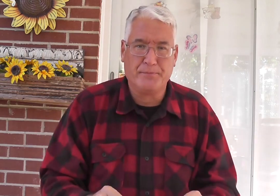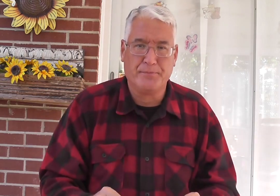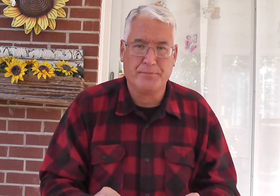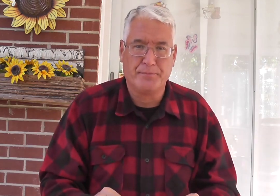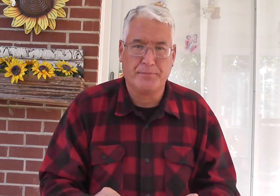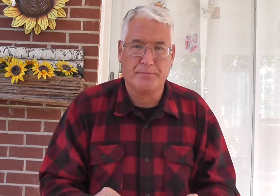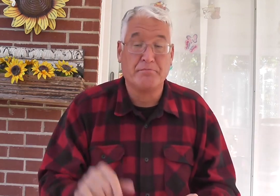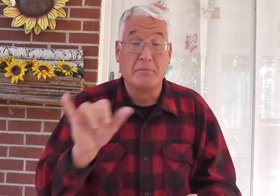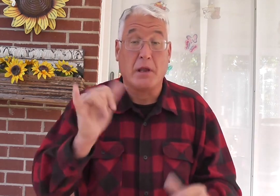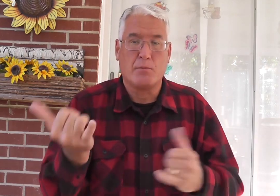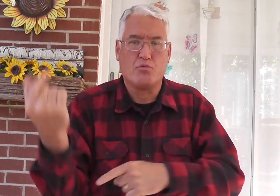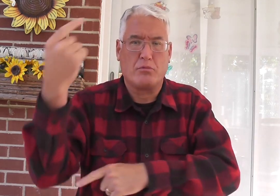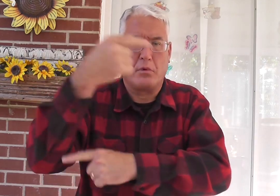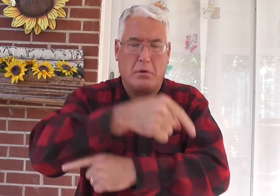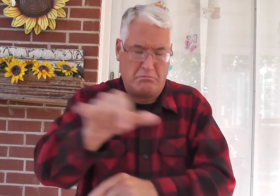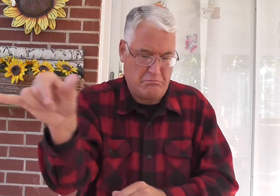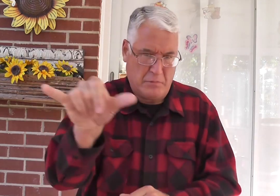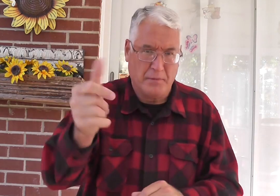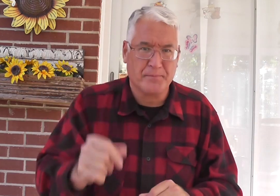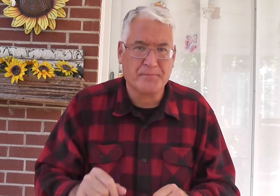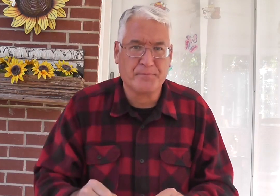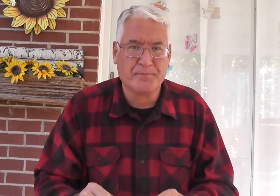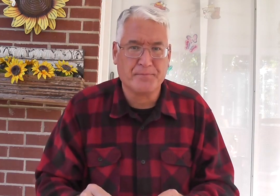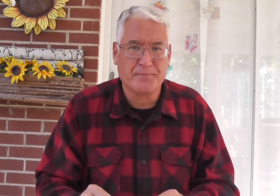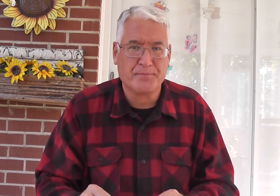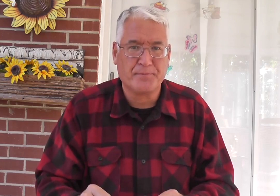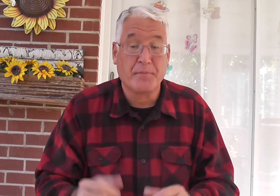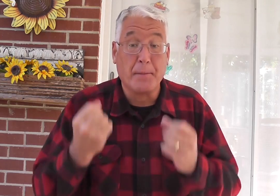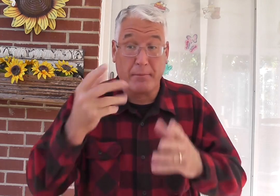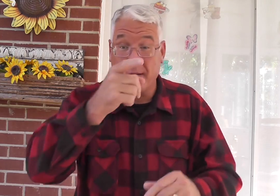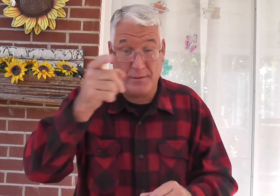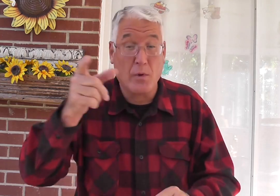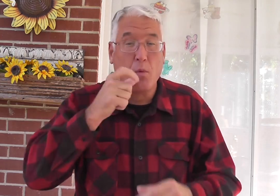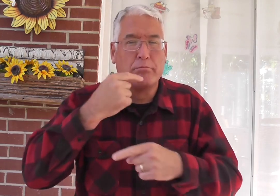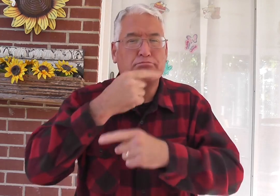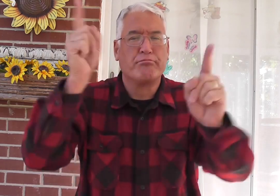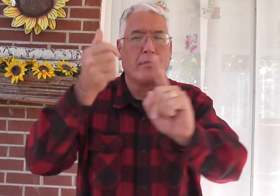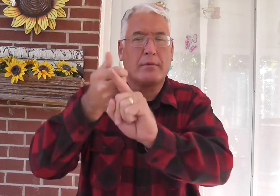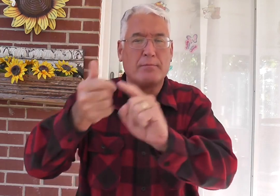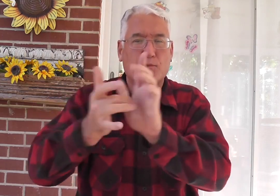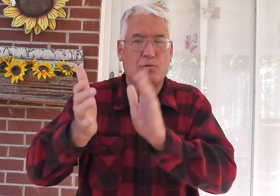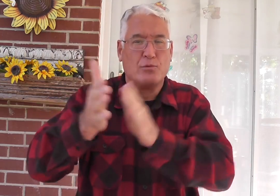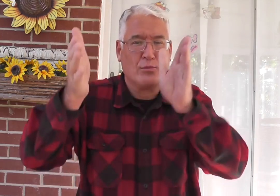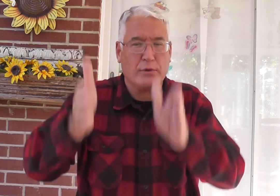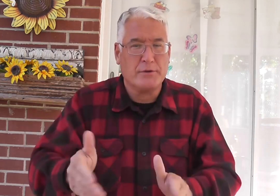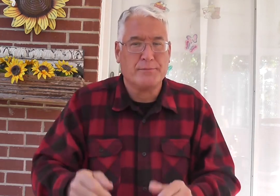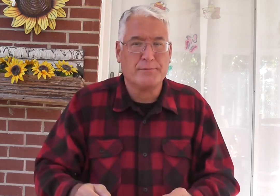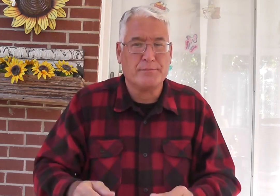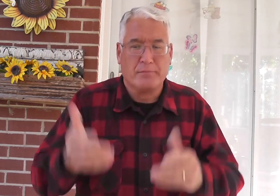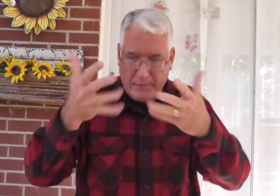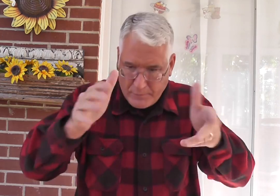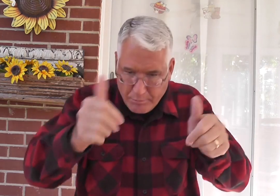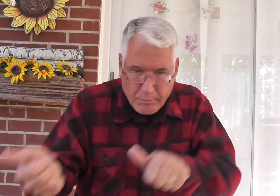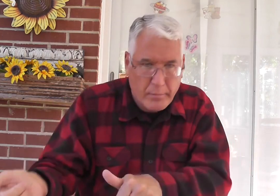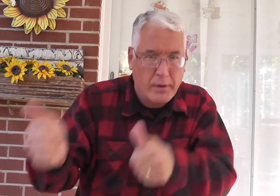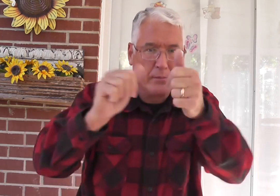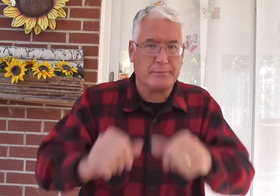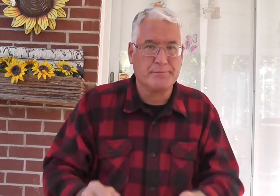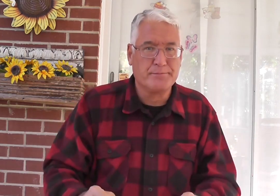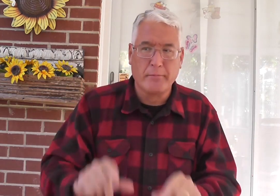sinful. It was the same as people today. There's people out there who profess to be Christians. They've been